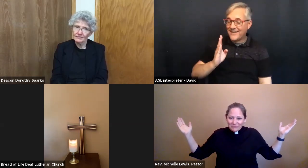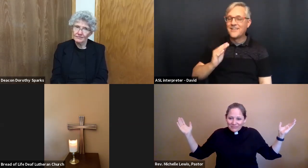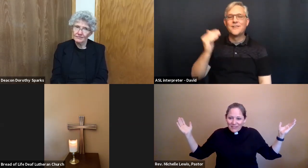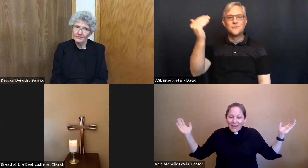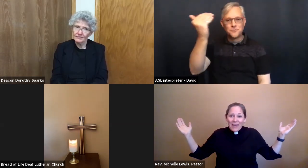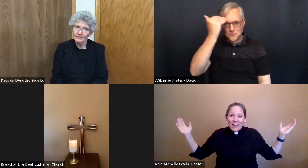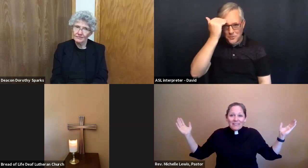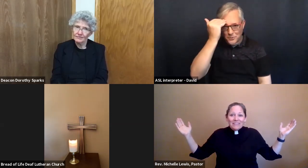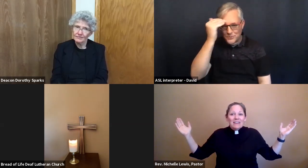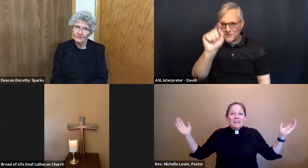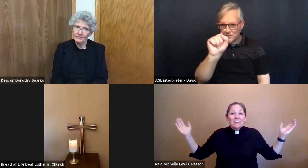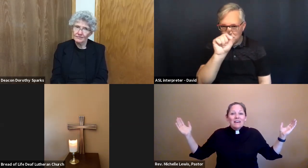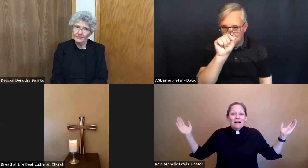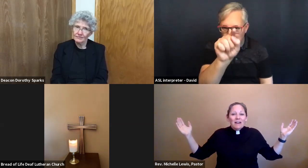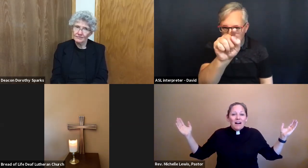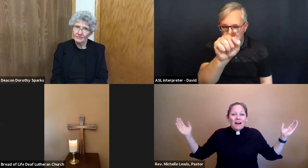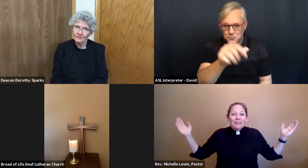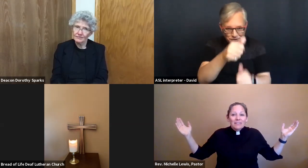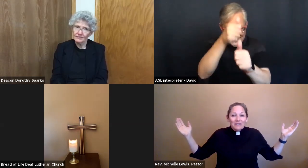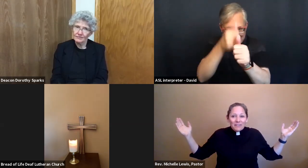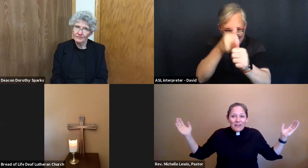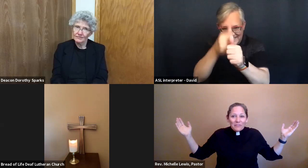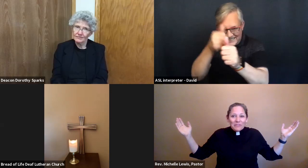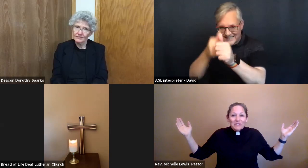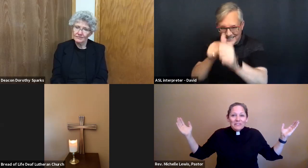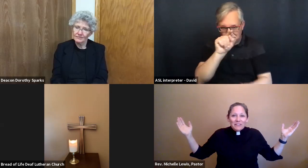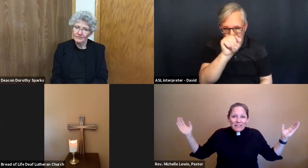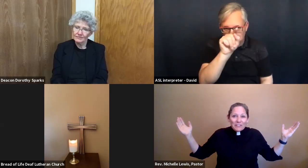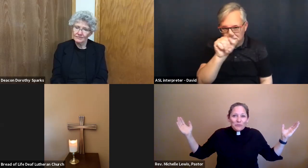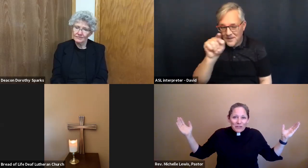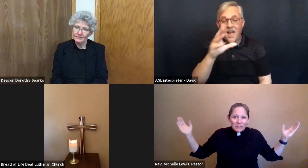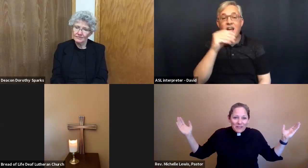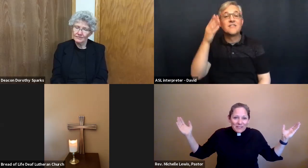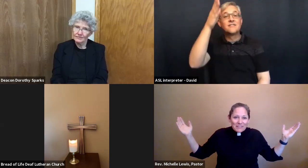and God loves each one of us